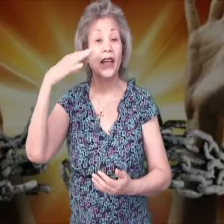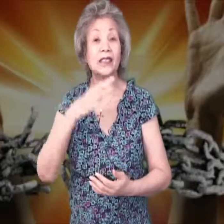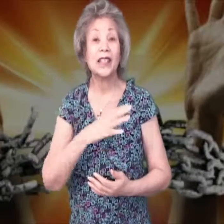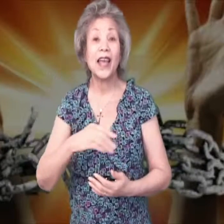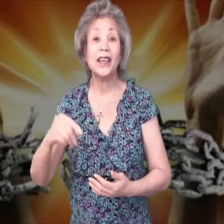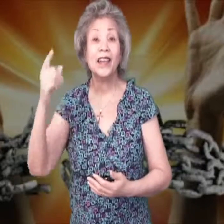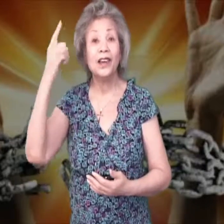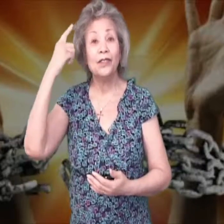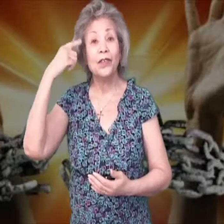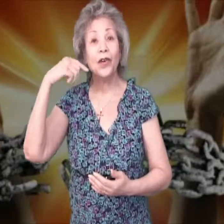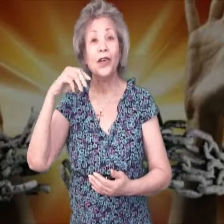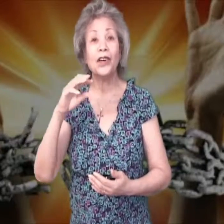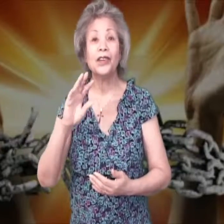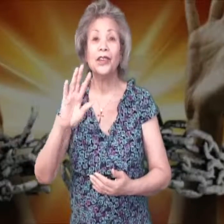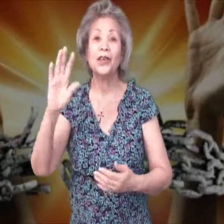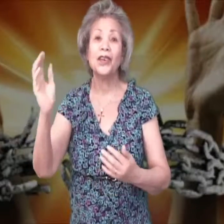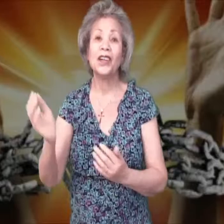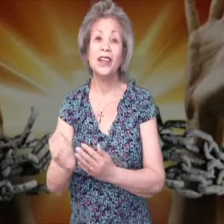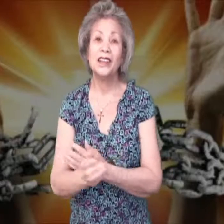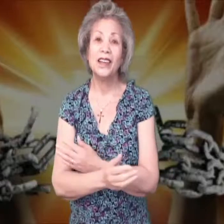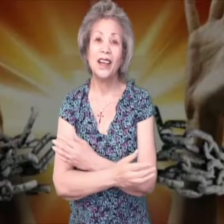and for your love.